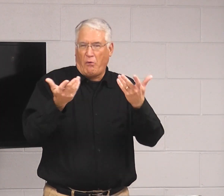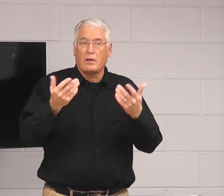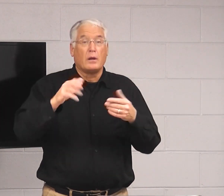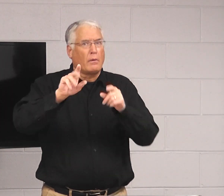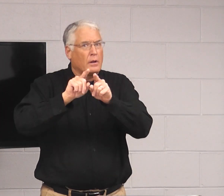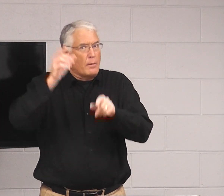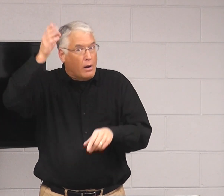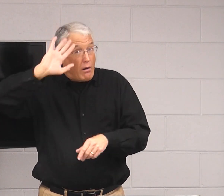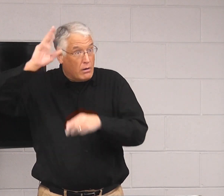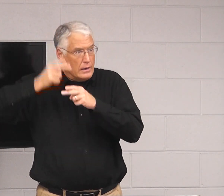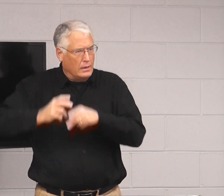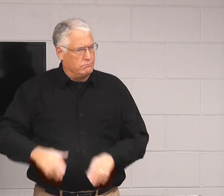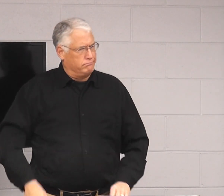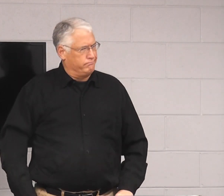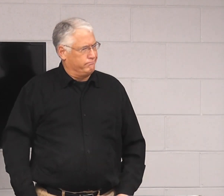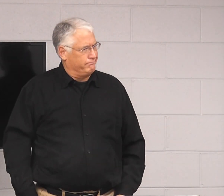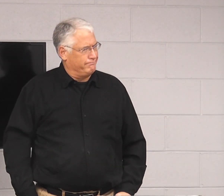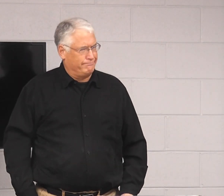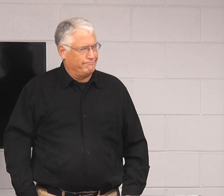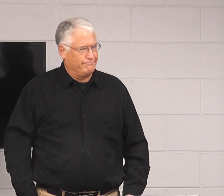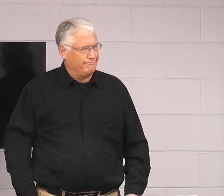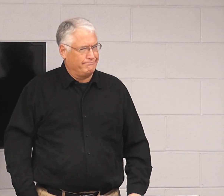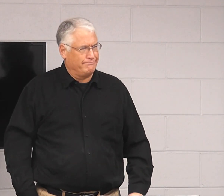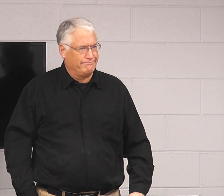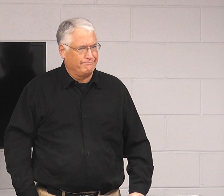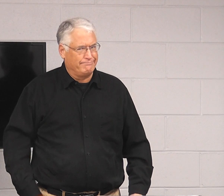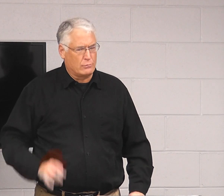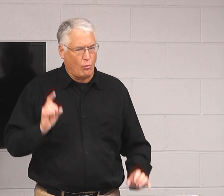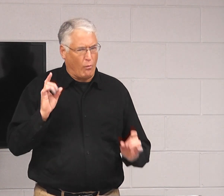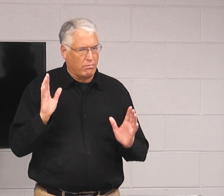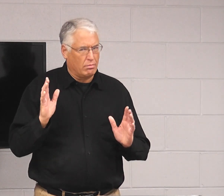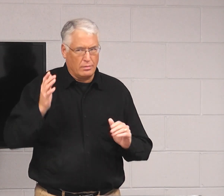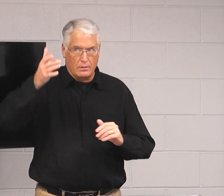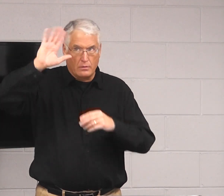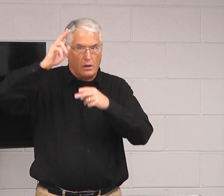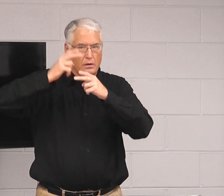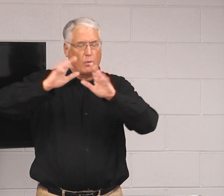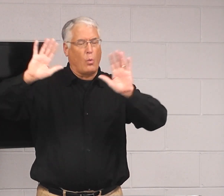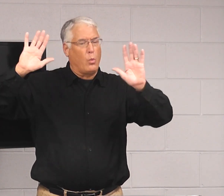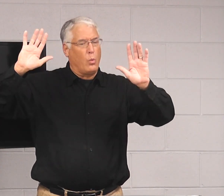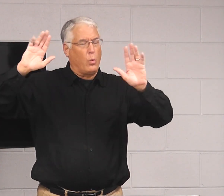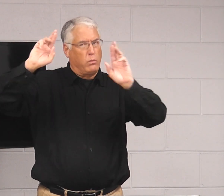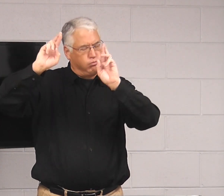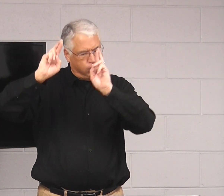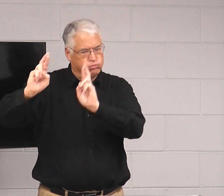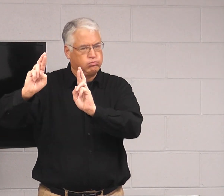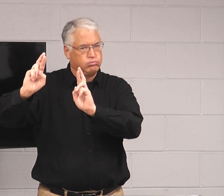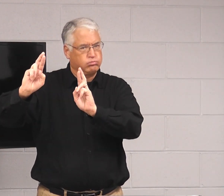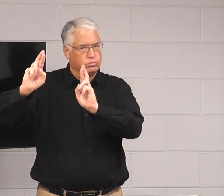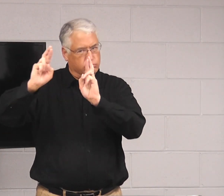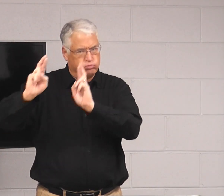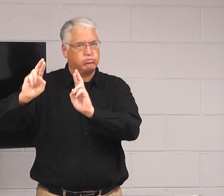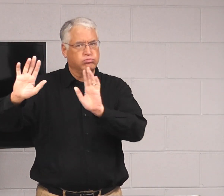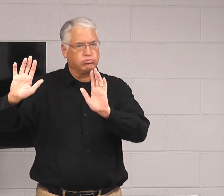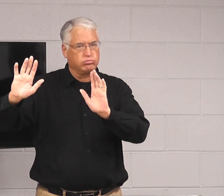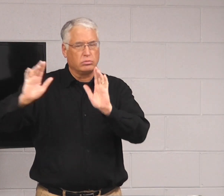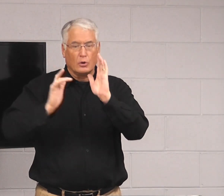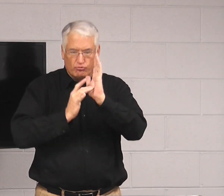Okay, just ignored and moved on. But, that's not the same as using God's name. That's awful. We respect God. That's